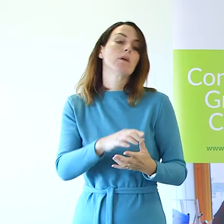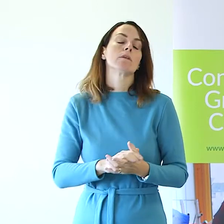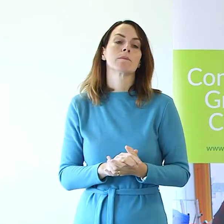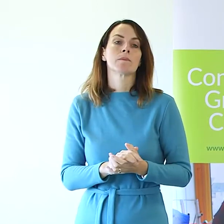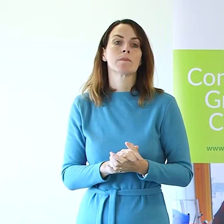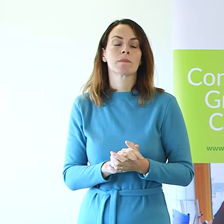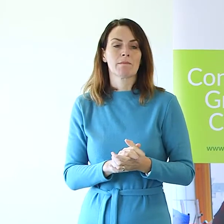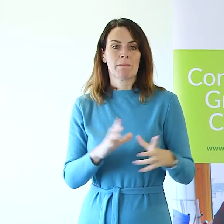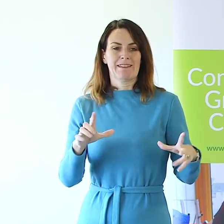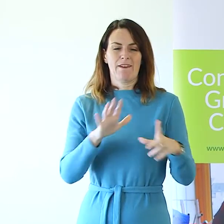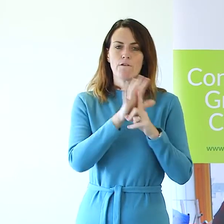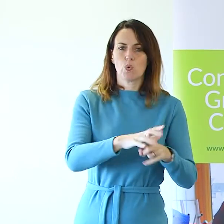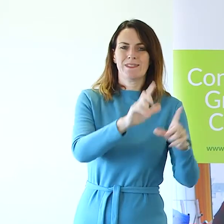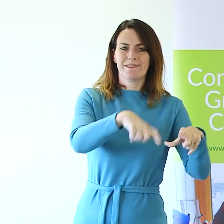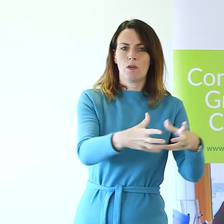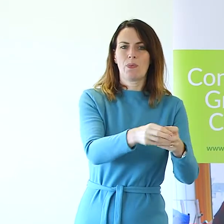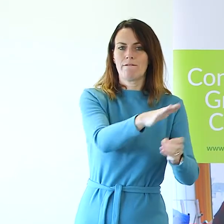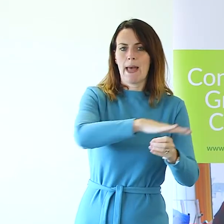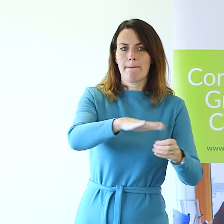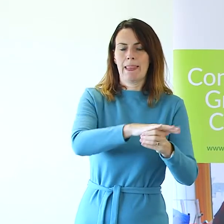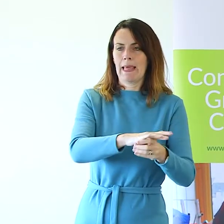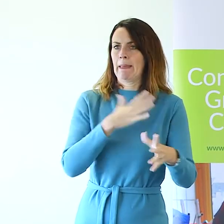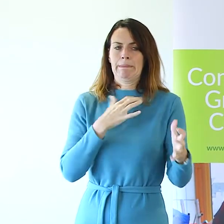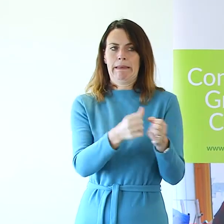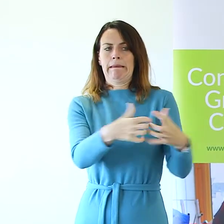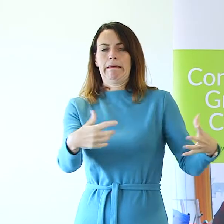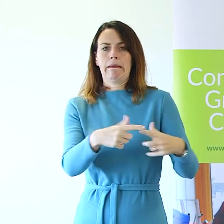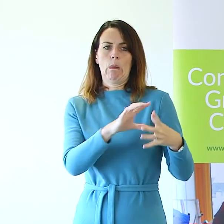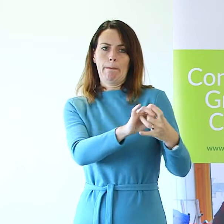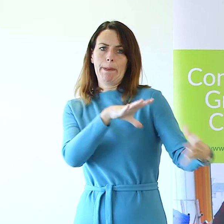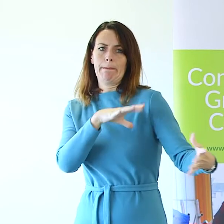who did not agree with their sexuality or were maybe not aware of their sexuality.